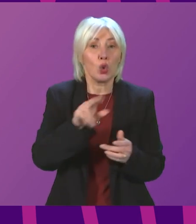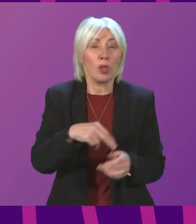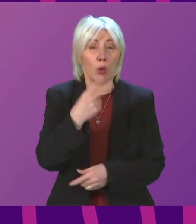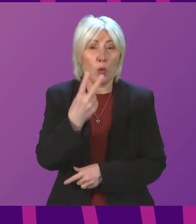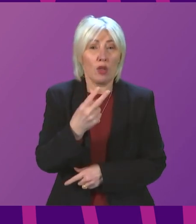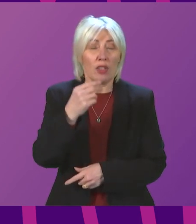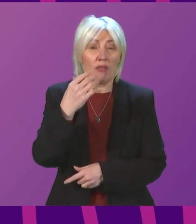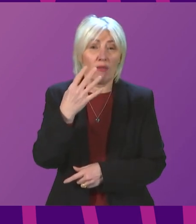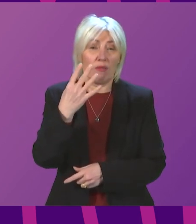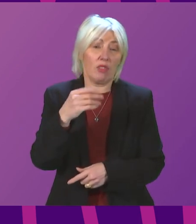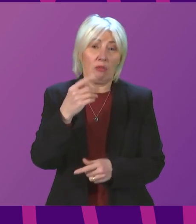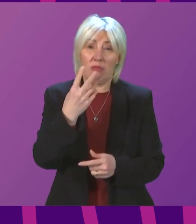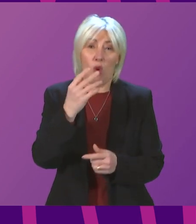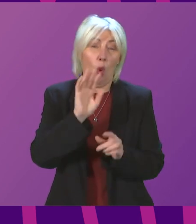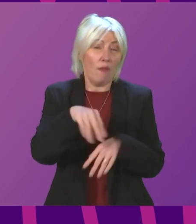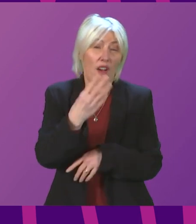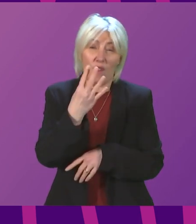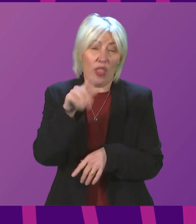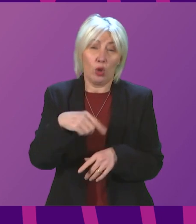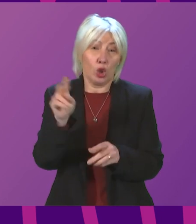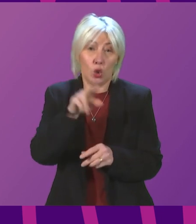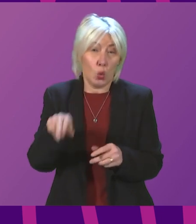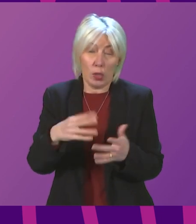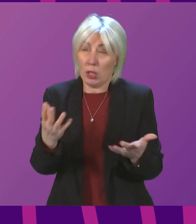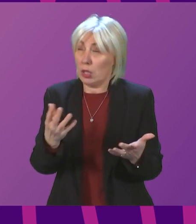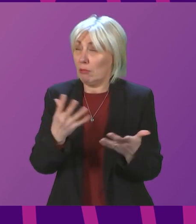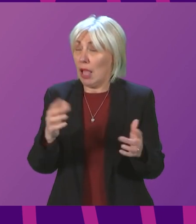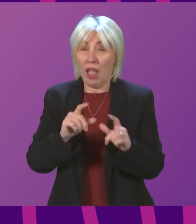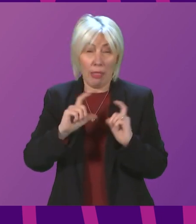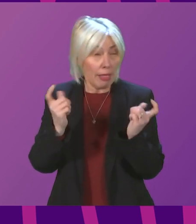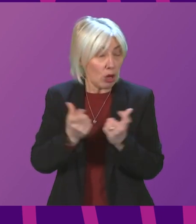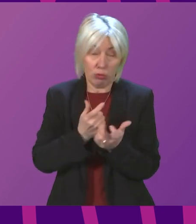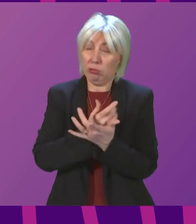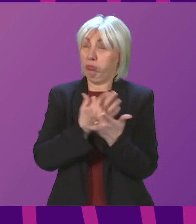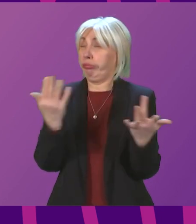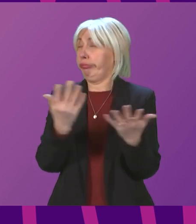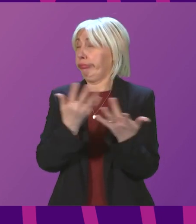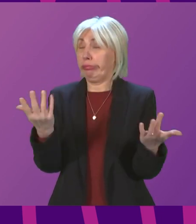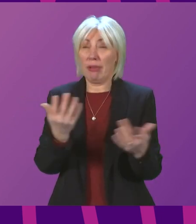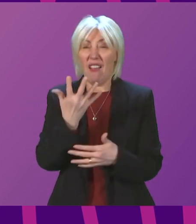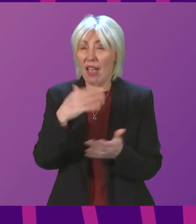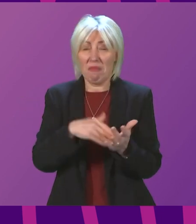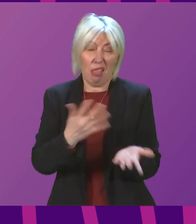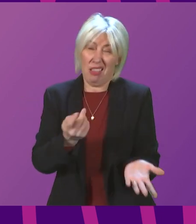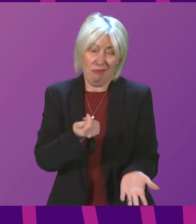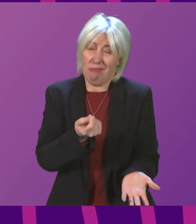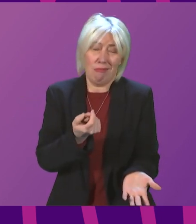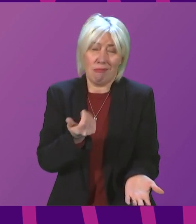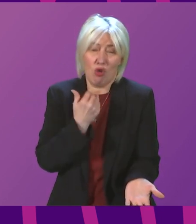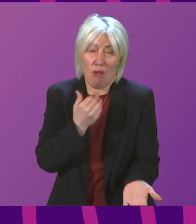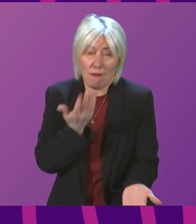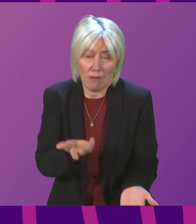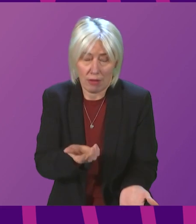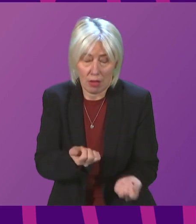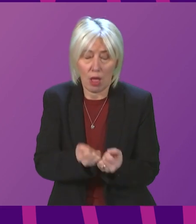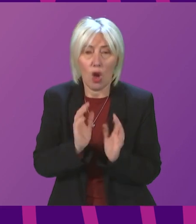schools and at least 25,000 classrooms across the country, this will barely touch the sides. So if we